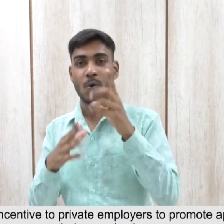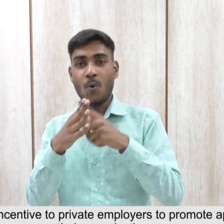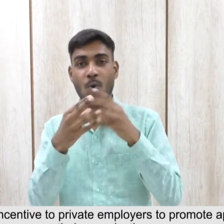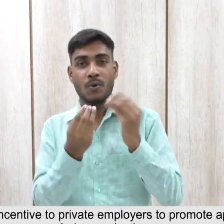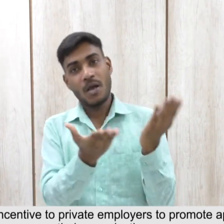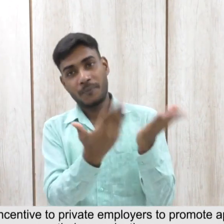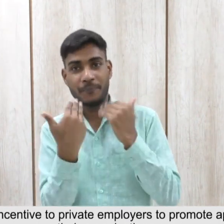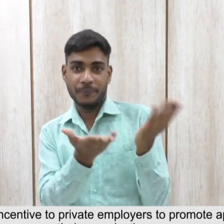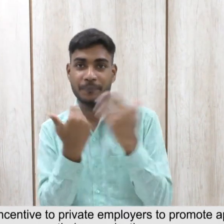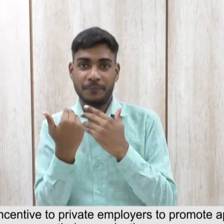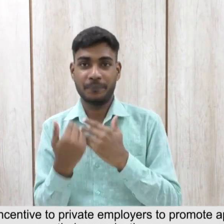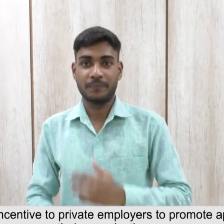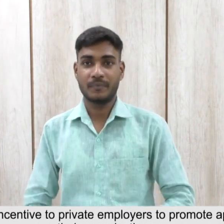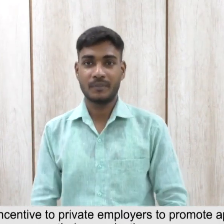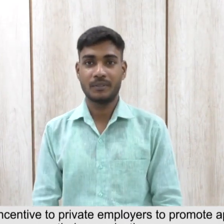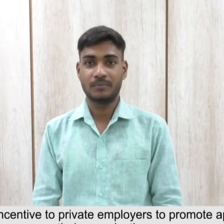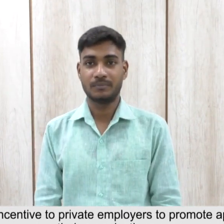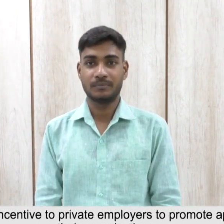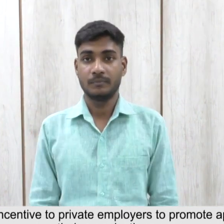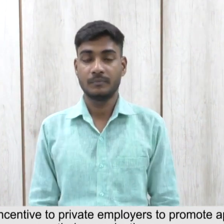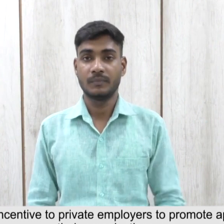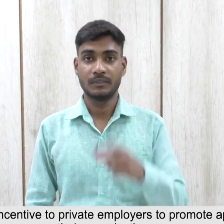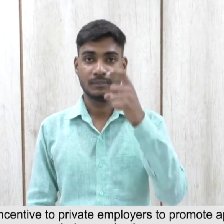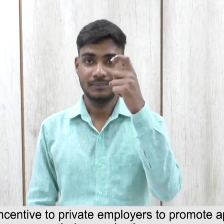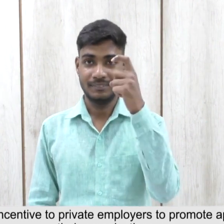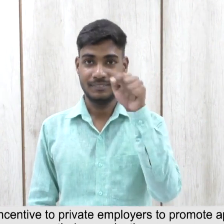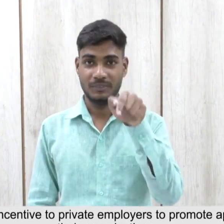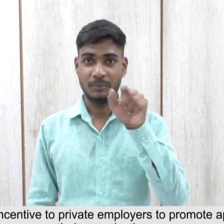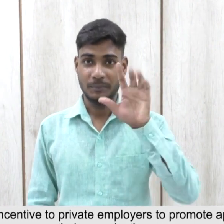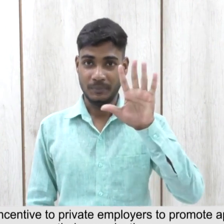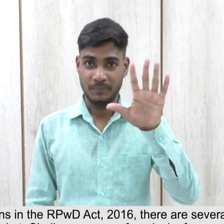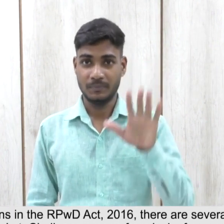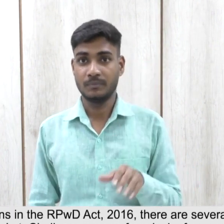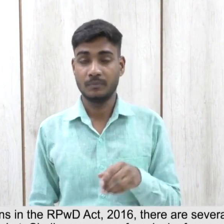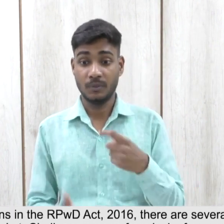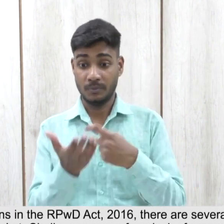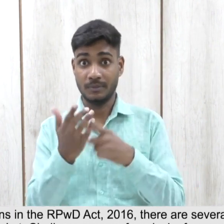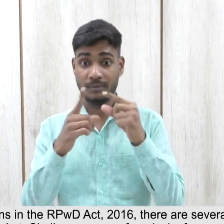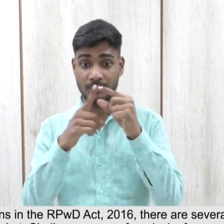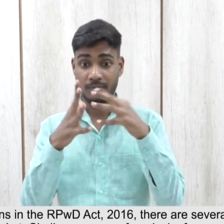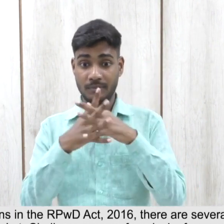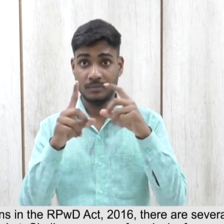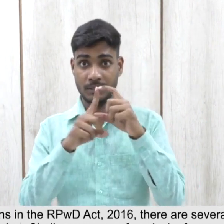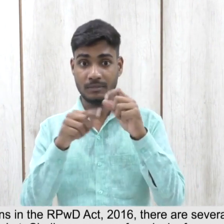to private employers to promote appointment of PWDs in their organizations 7.5